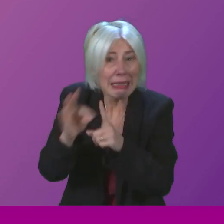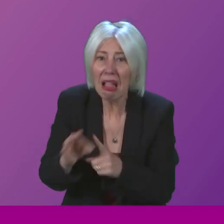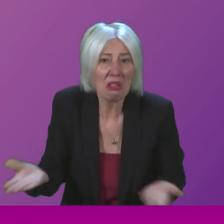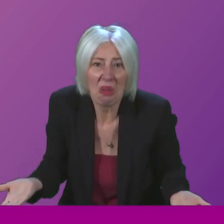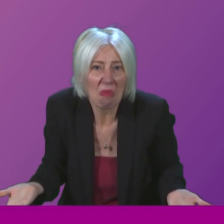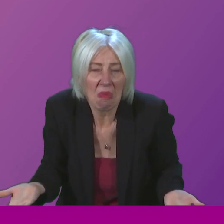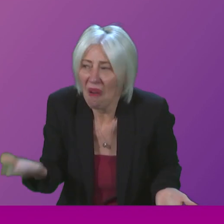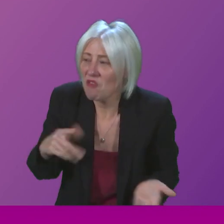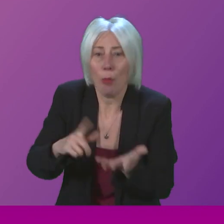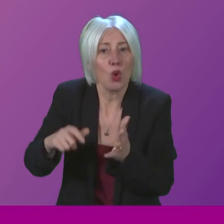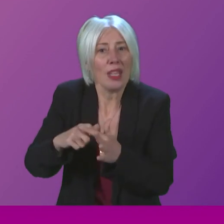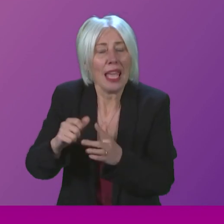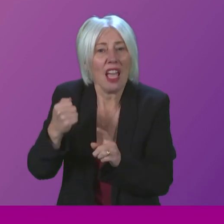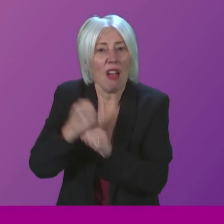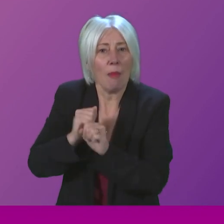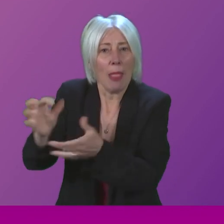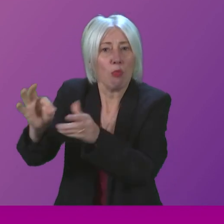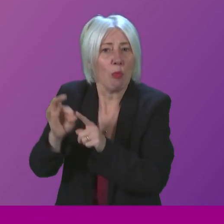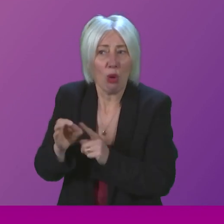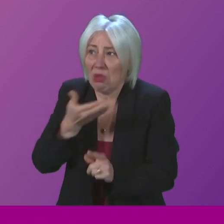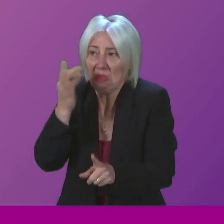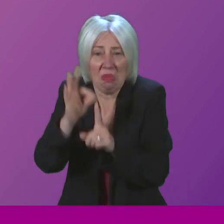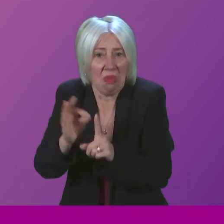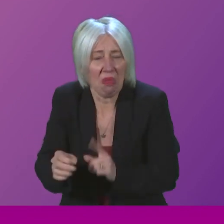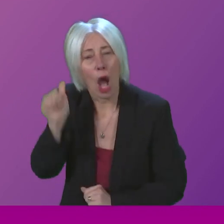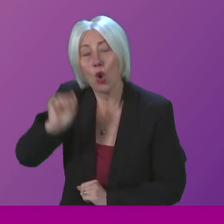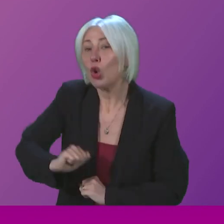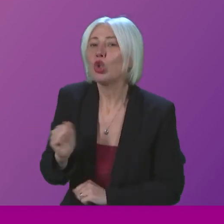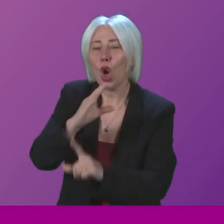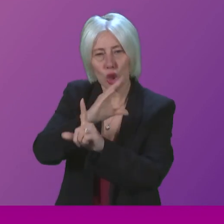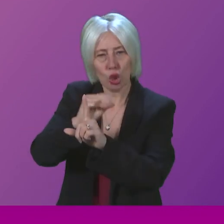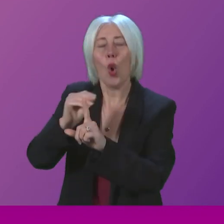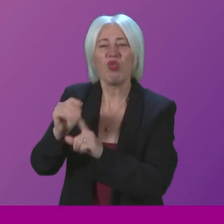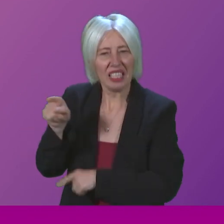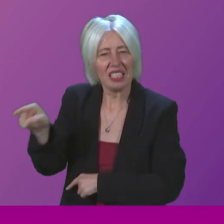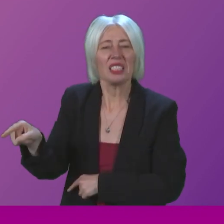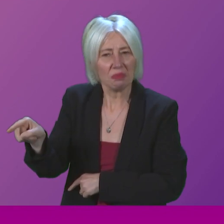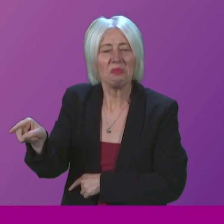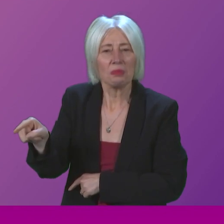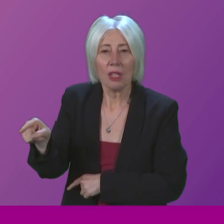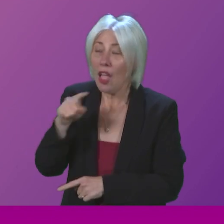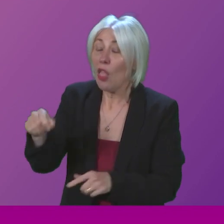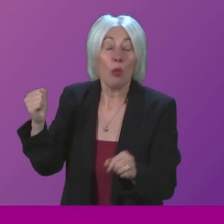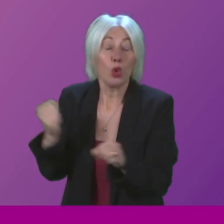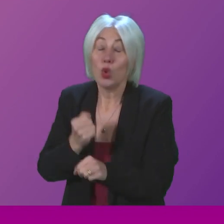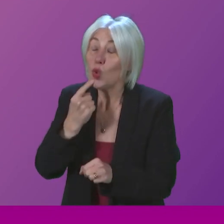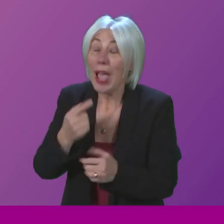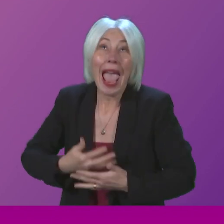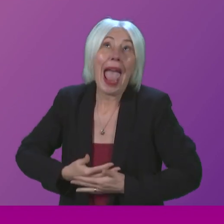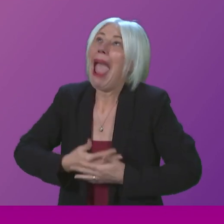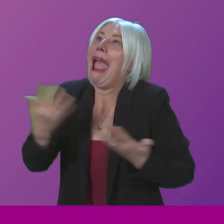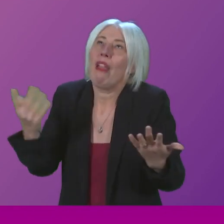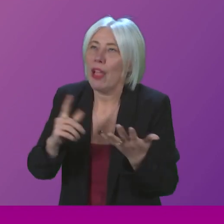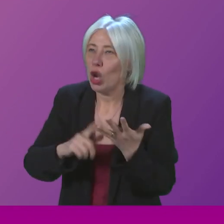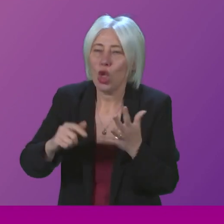of the UK Government's proposals. I know the Scottish Tories, I know the Scottish Tories just do anything that UK